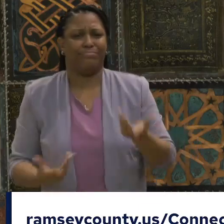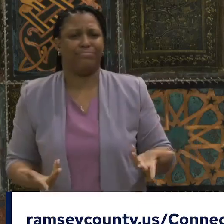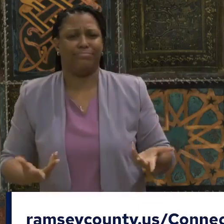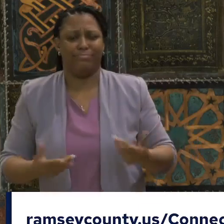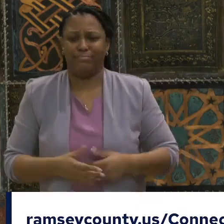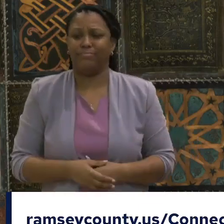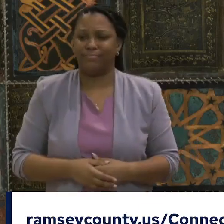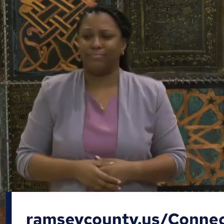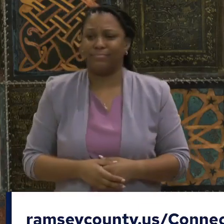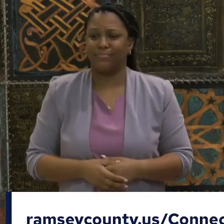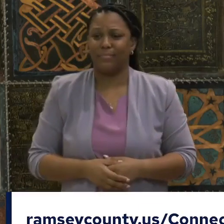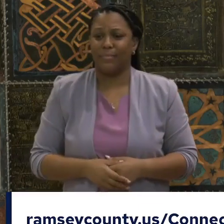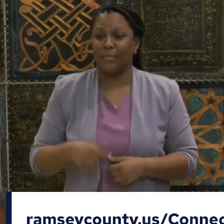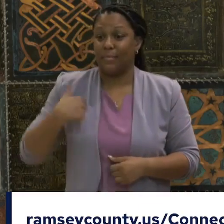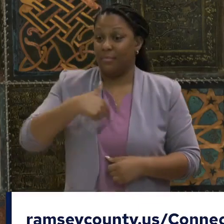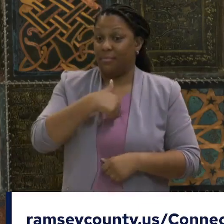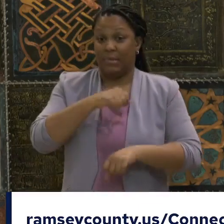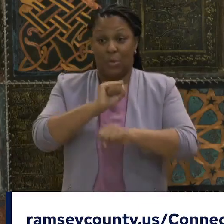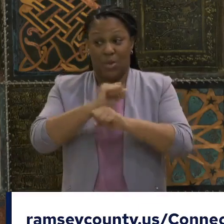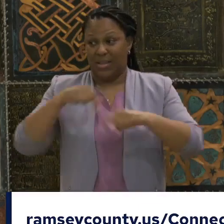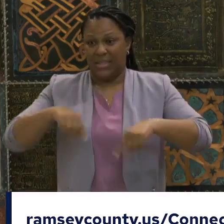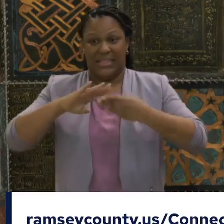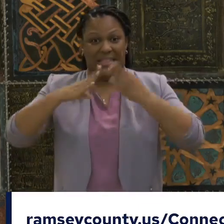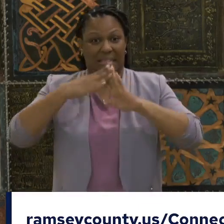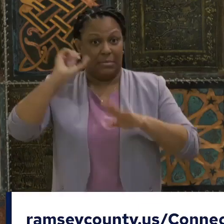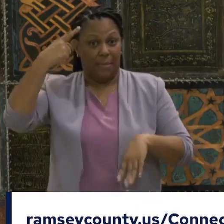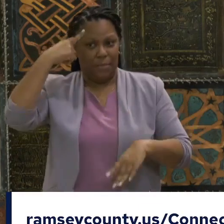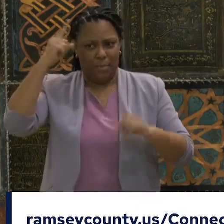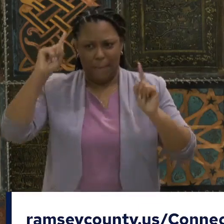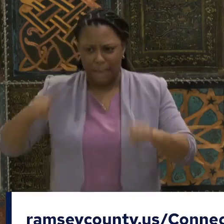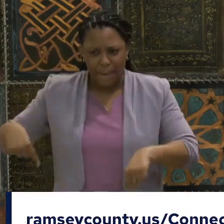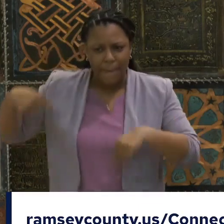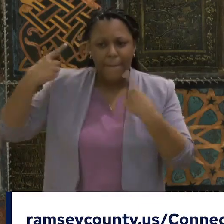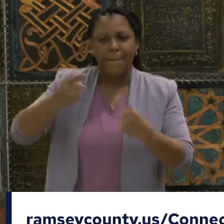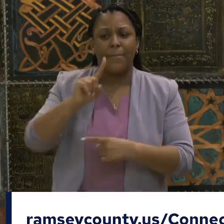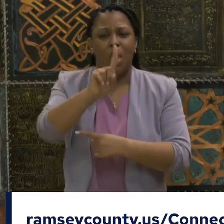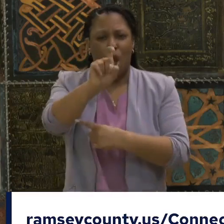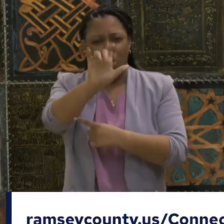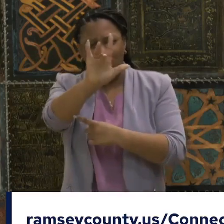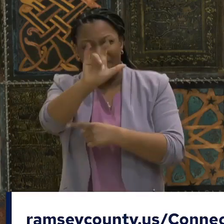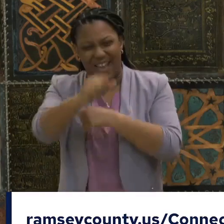city of St. Paul for more than 125 years.